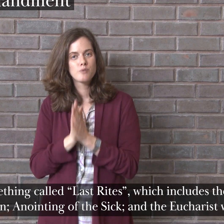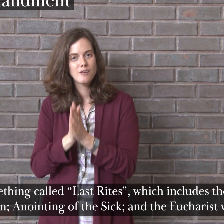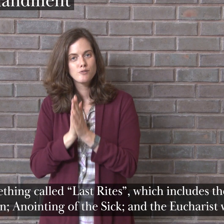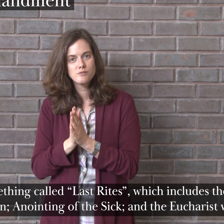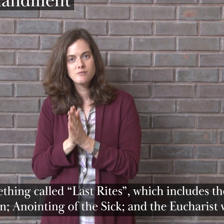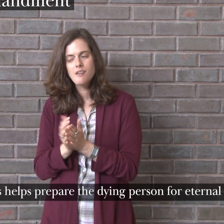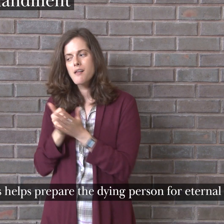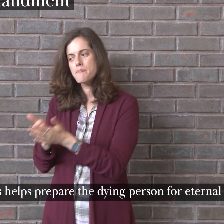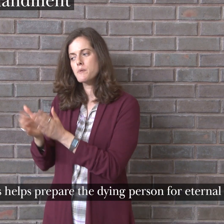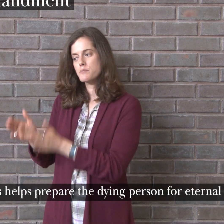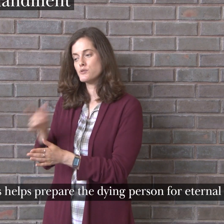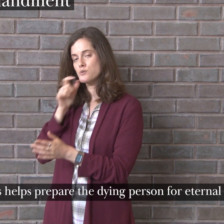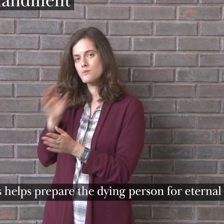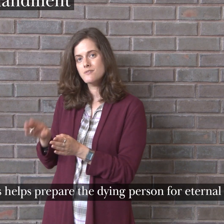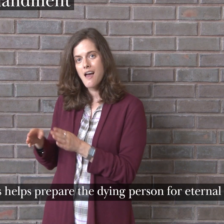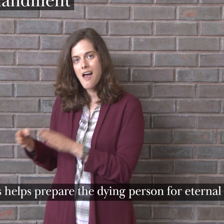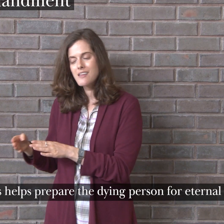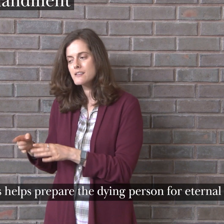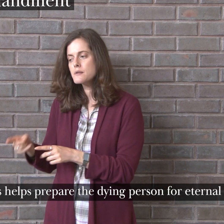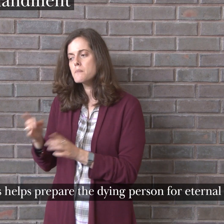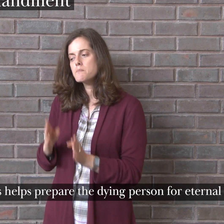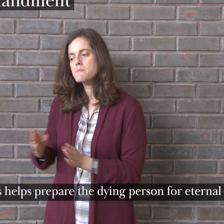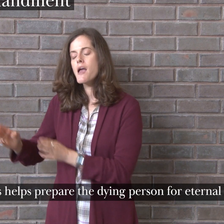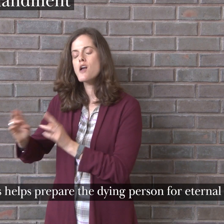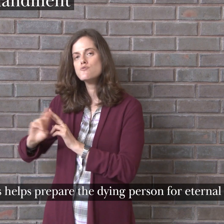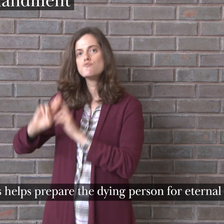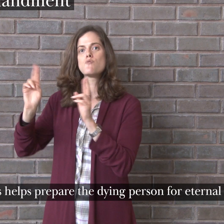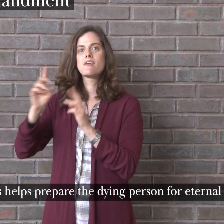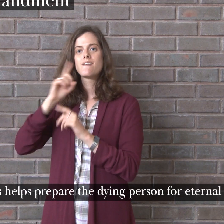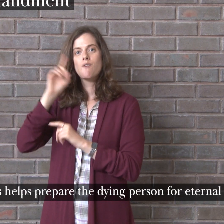This helps prepare the dying person for eternal life.